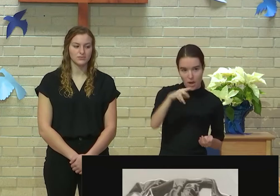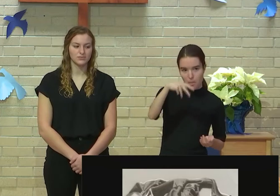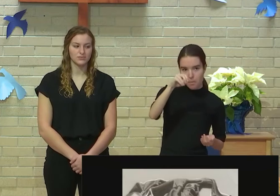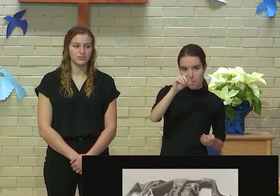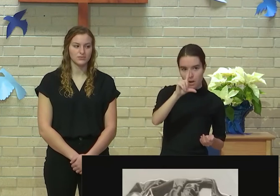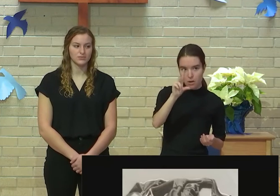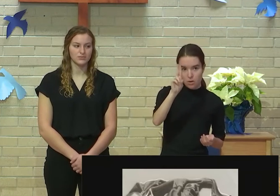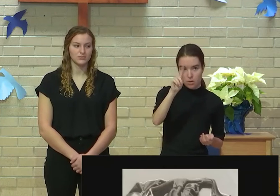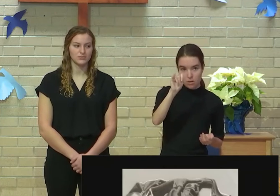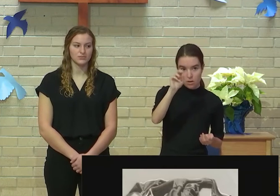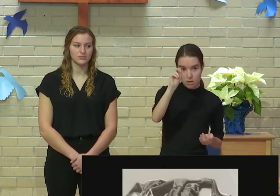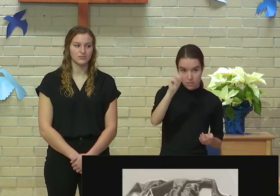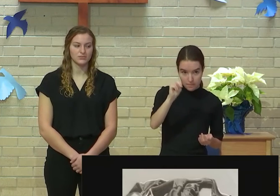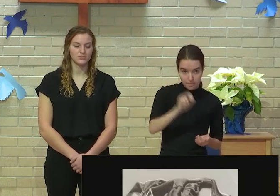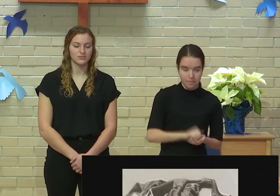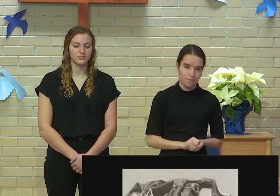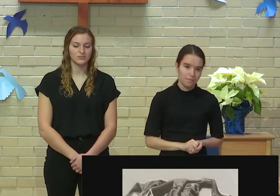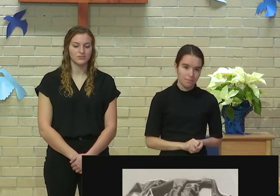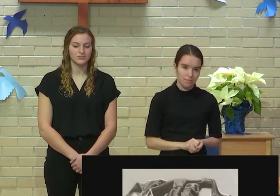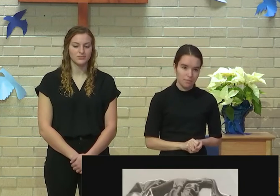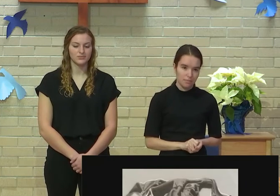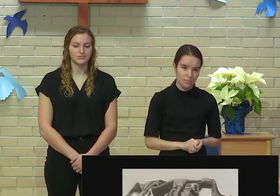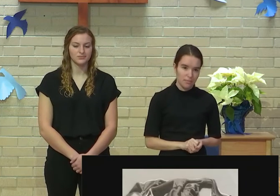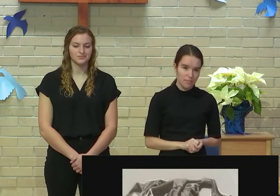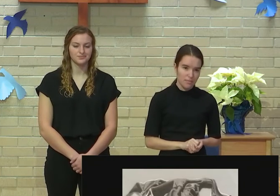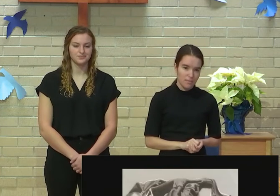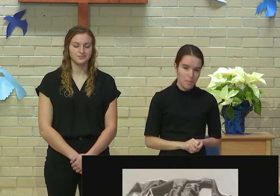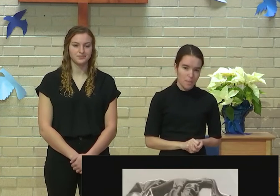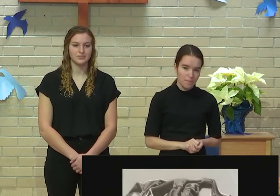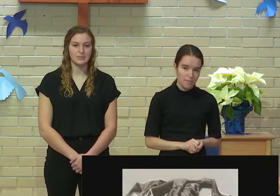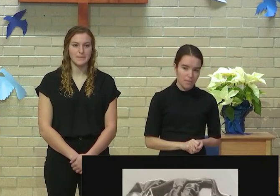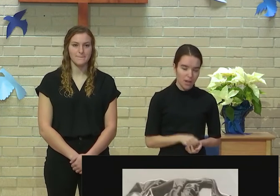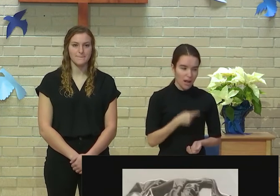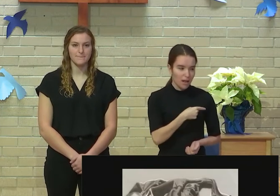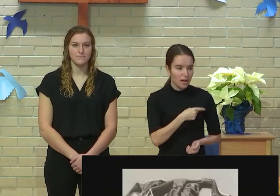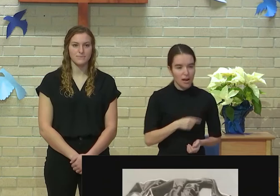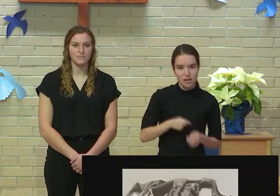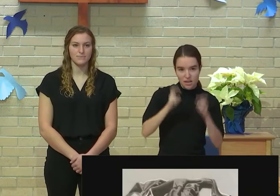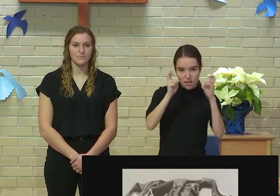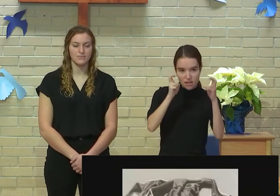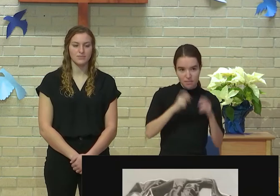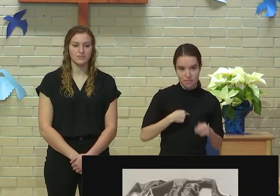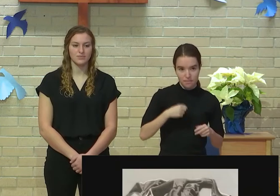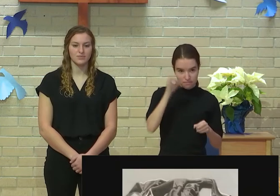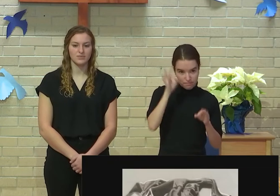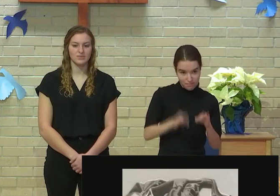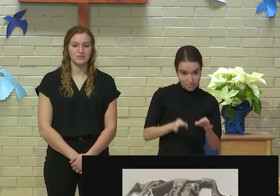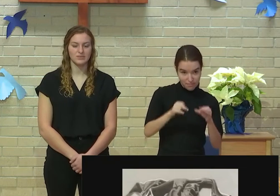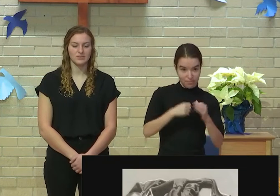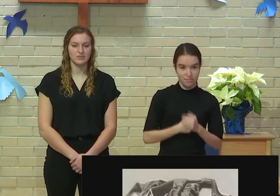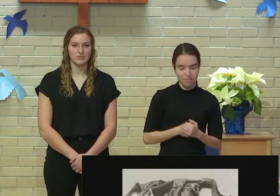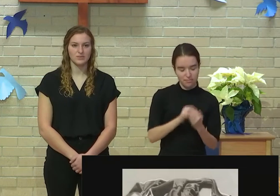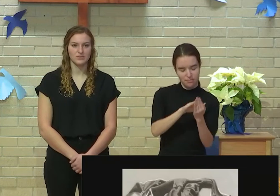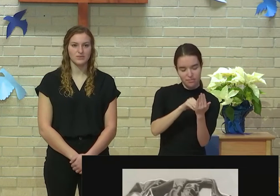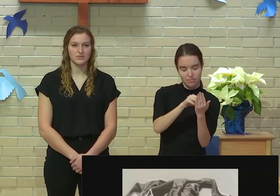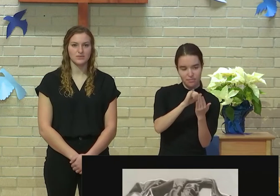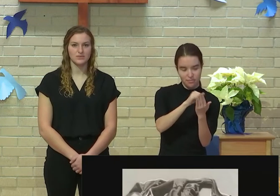So, I decided to make that sort of hypocrisy the topic of my drawing.